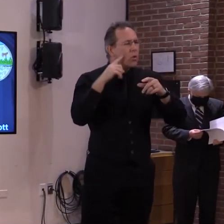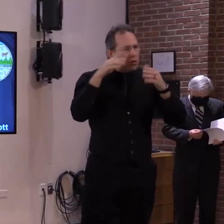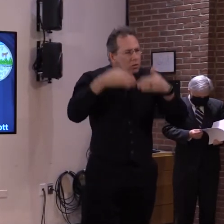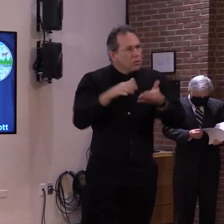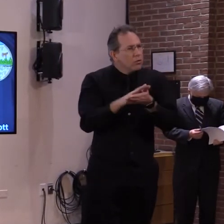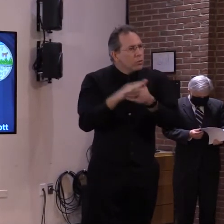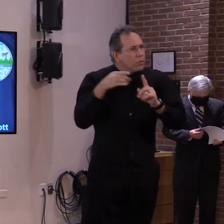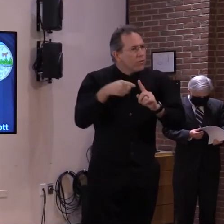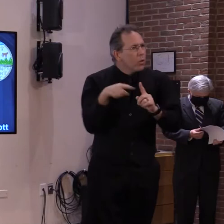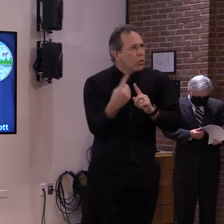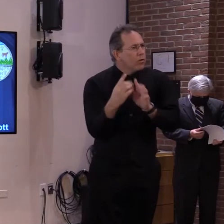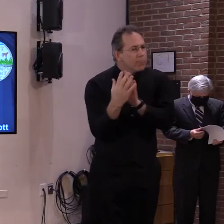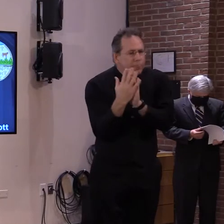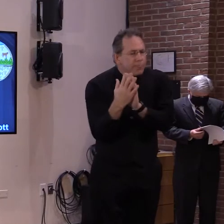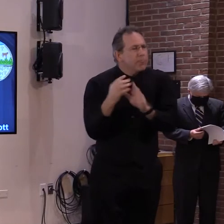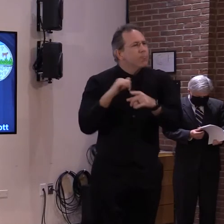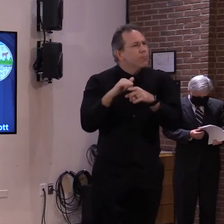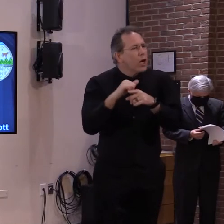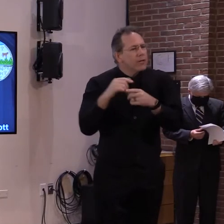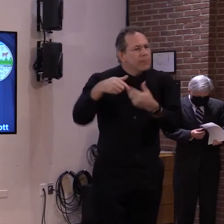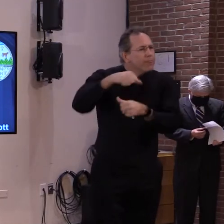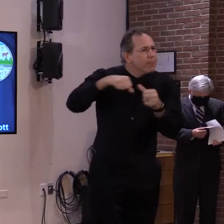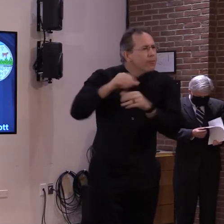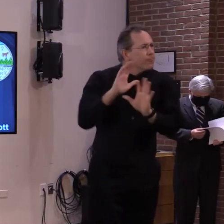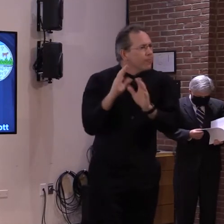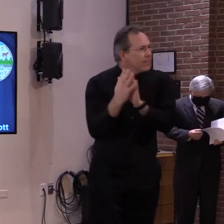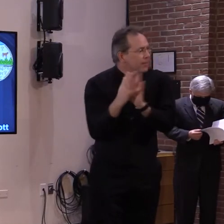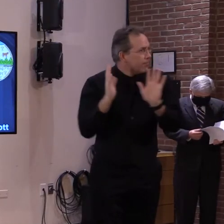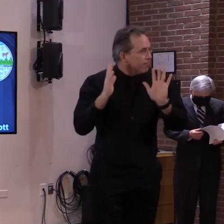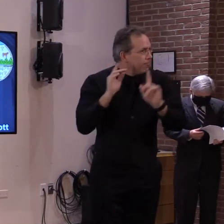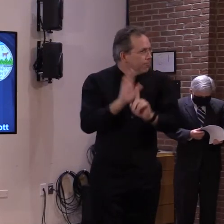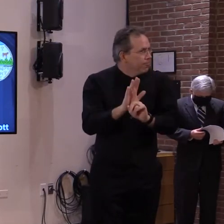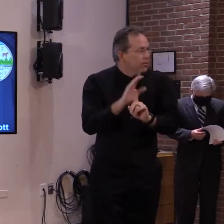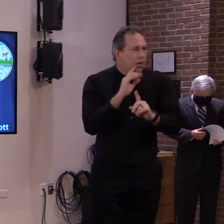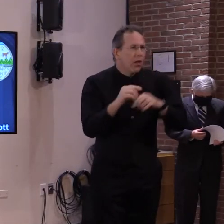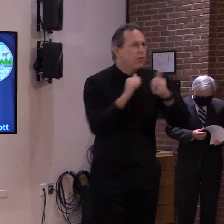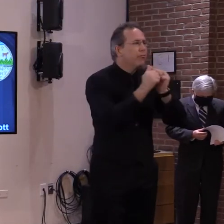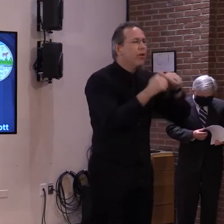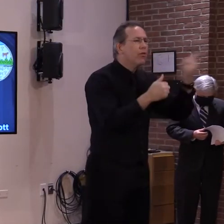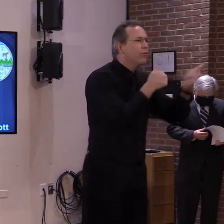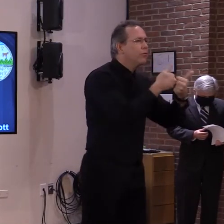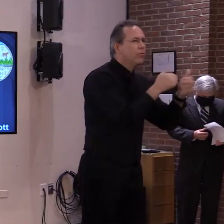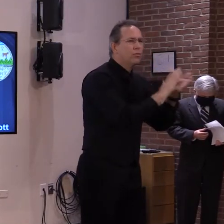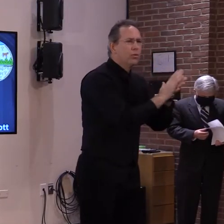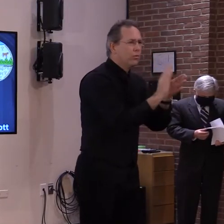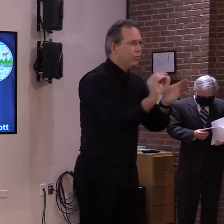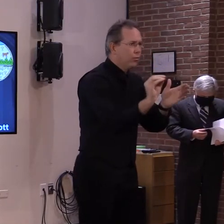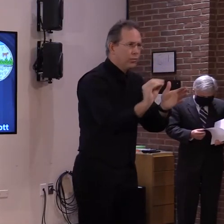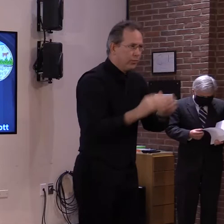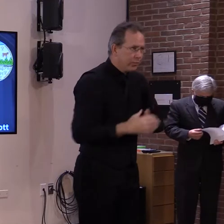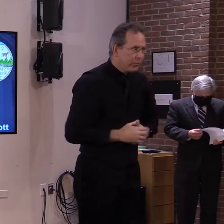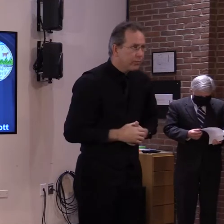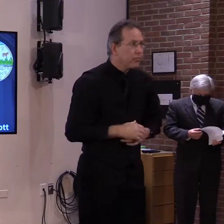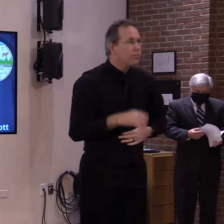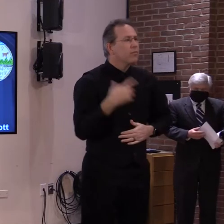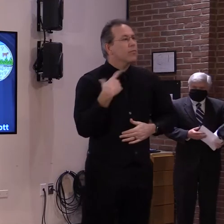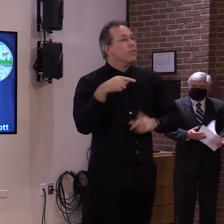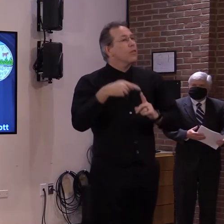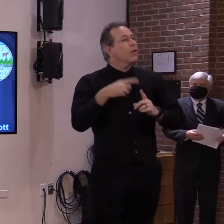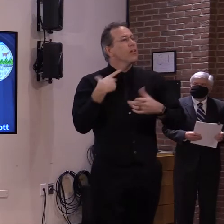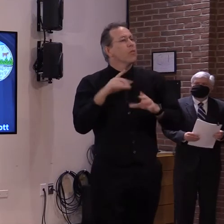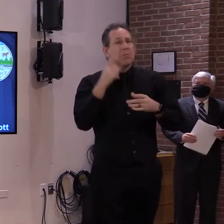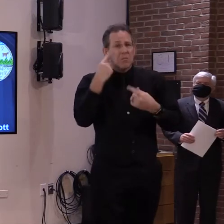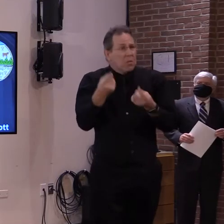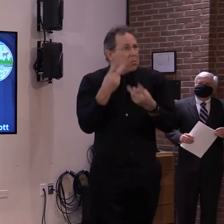drills allowed. Since then, we've seen no spread of the virus tied to these activities and spread